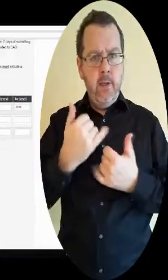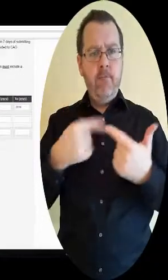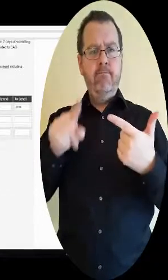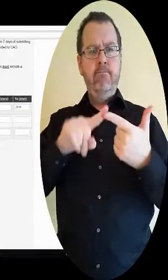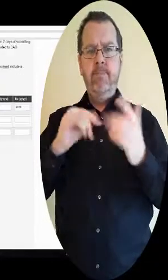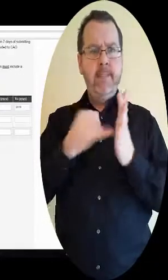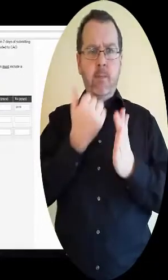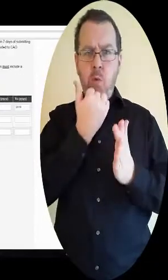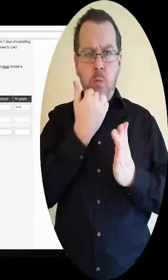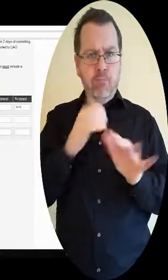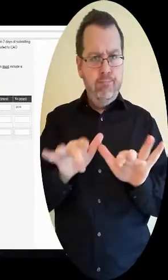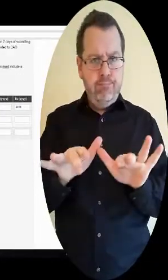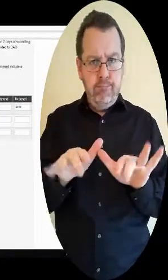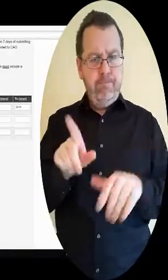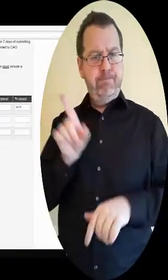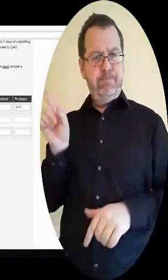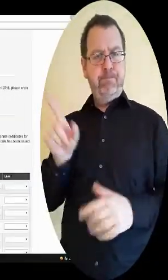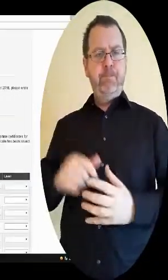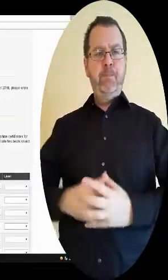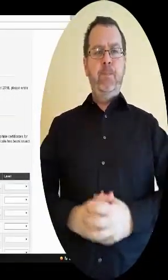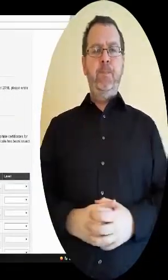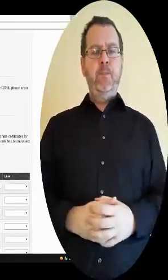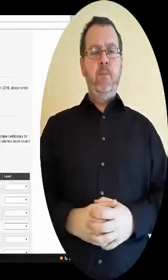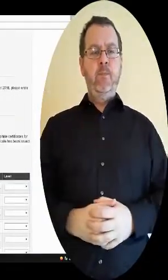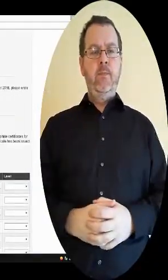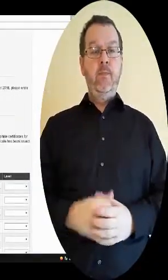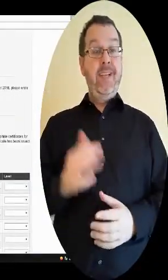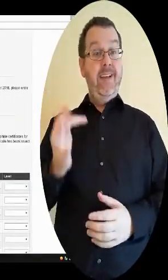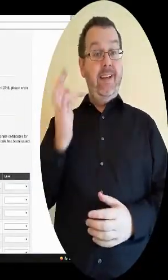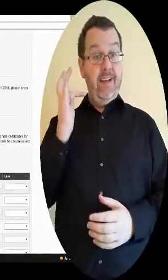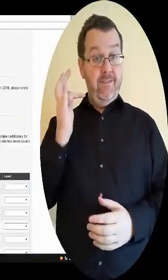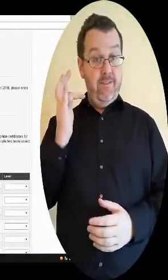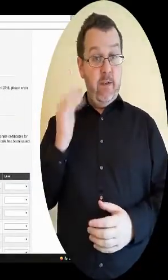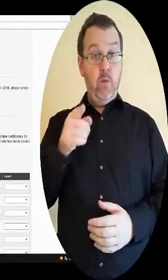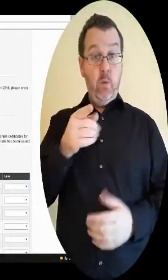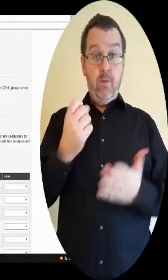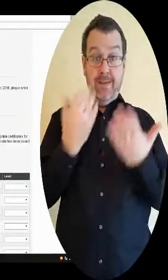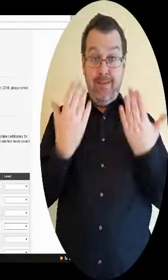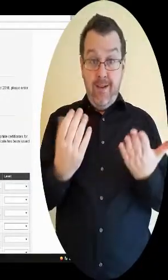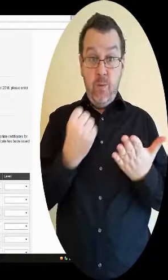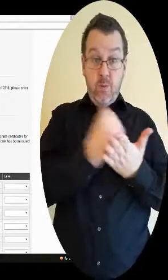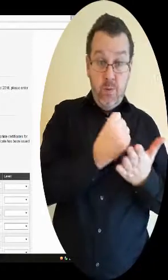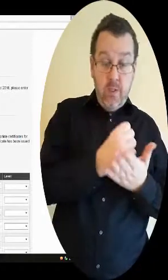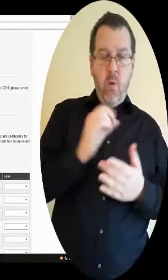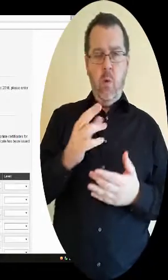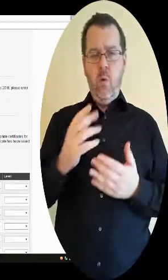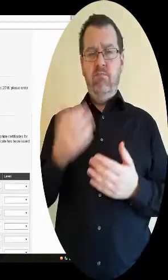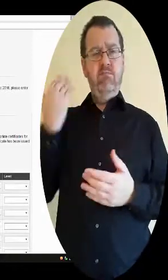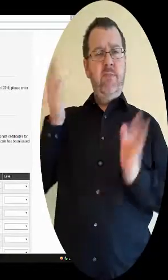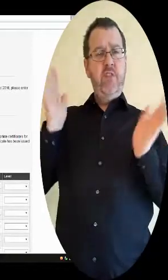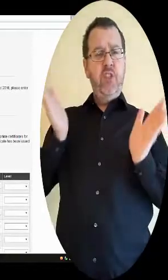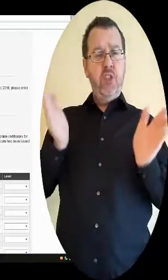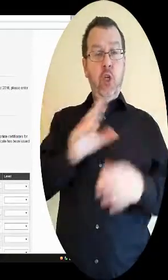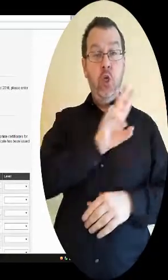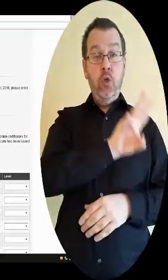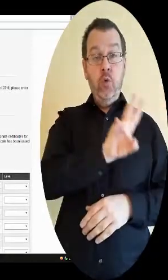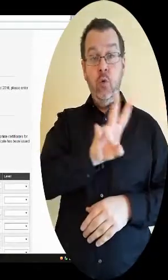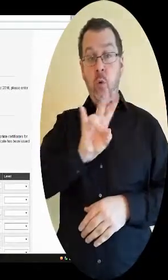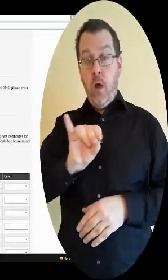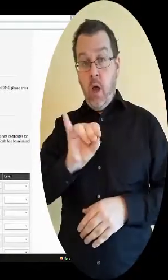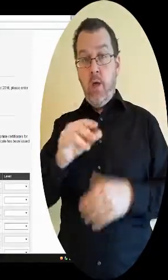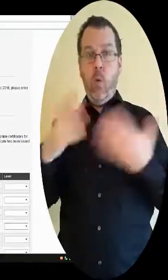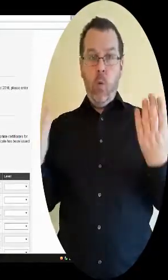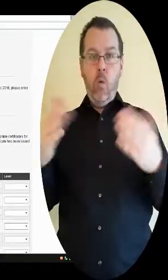number in the boxes provided. If you are taking or have completed a QQI or